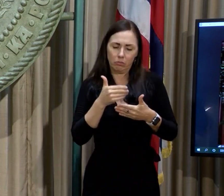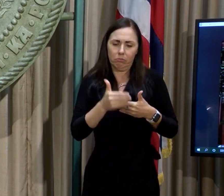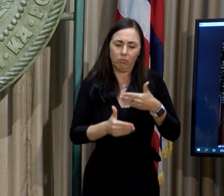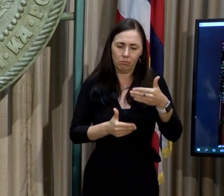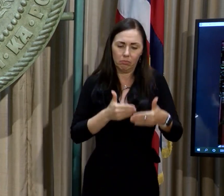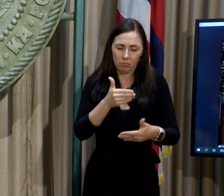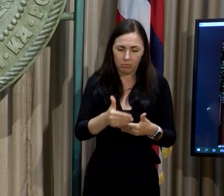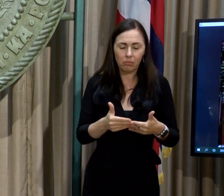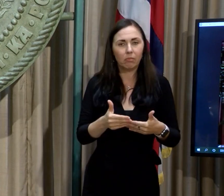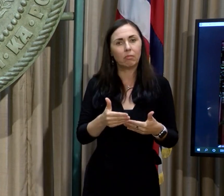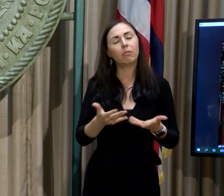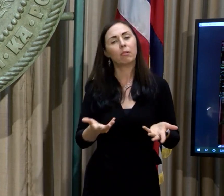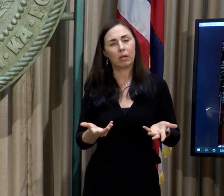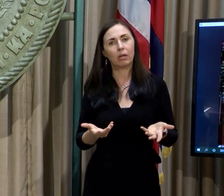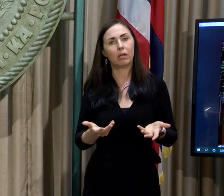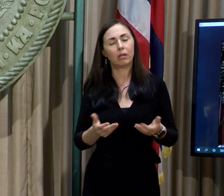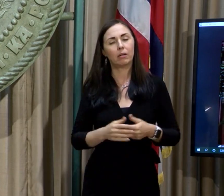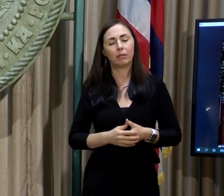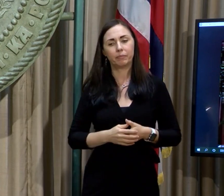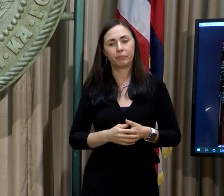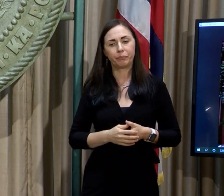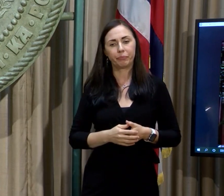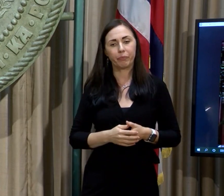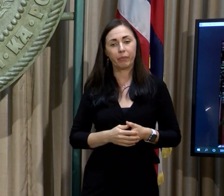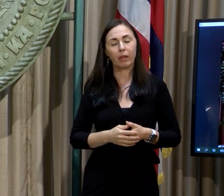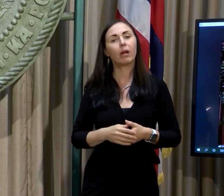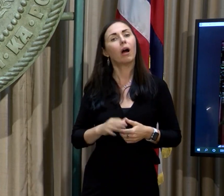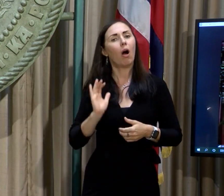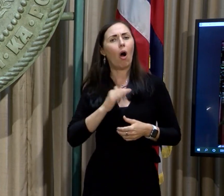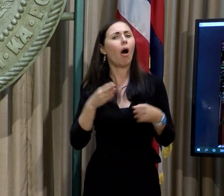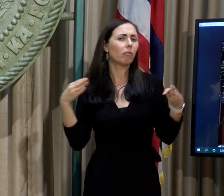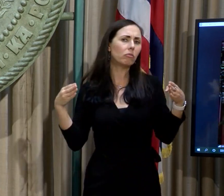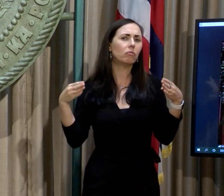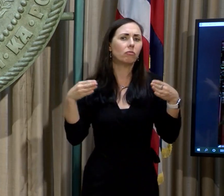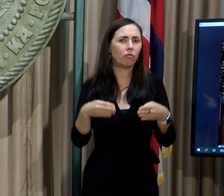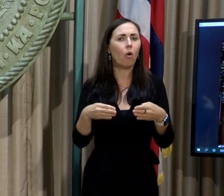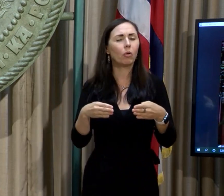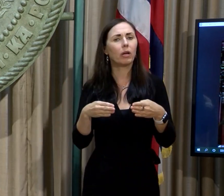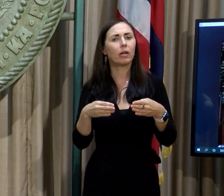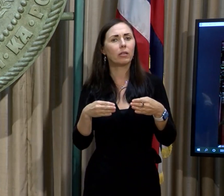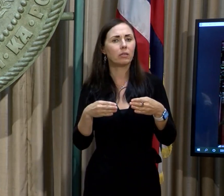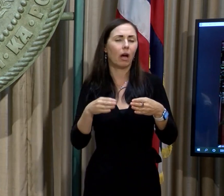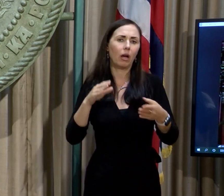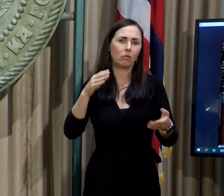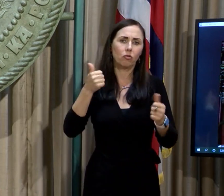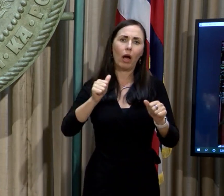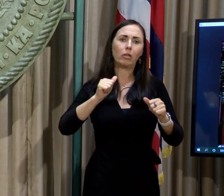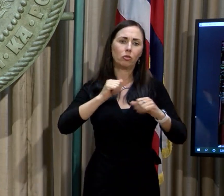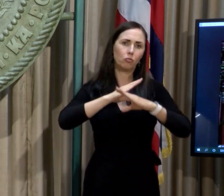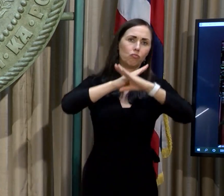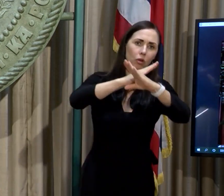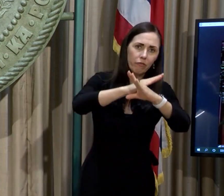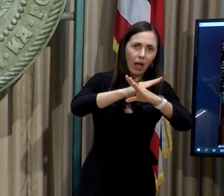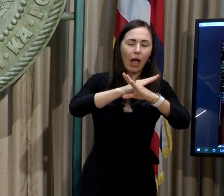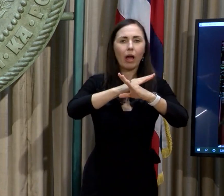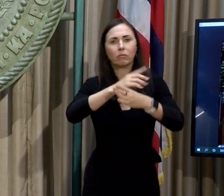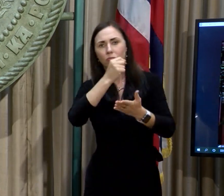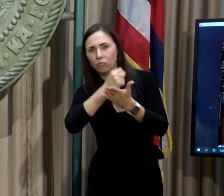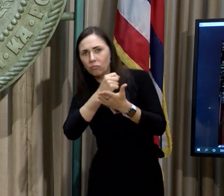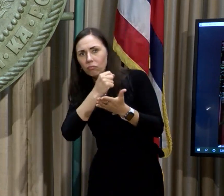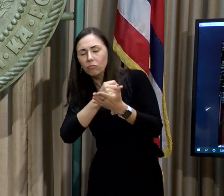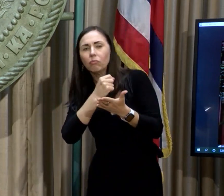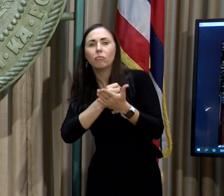as the mayors had said, with a focus on prevention and treatment, which we believe is